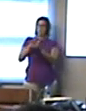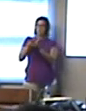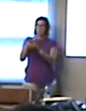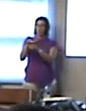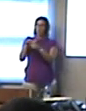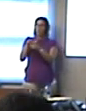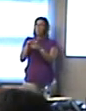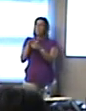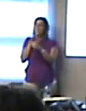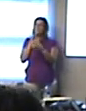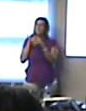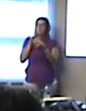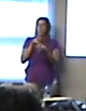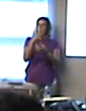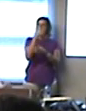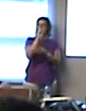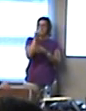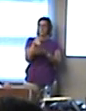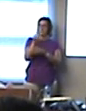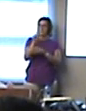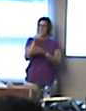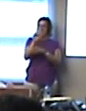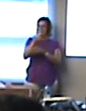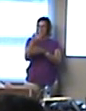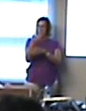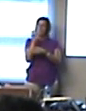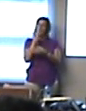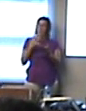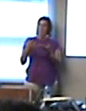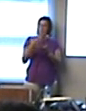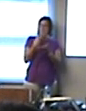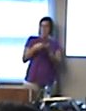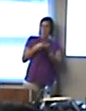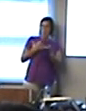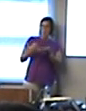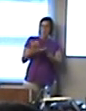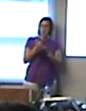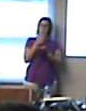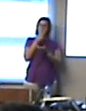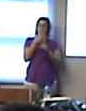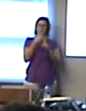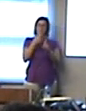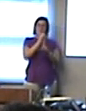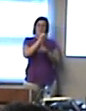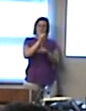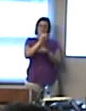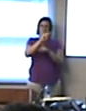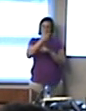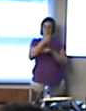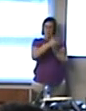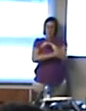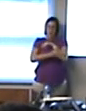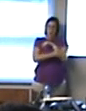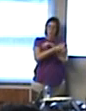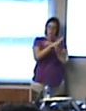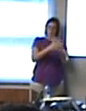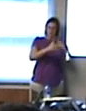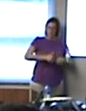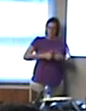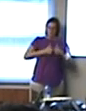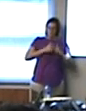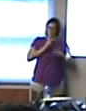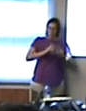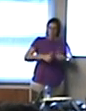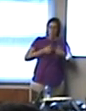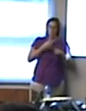retail sales tax. The revenue from this same county school sales tax will be generated from Sangamon County residents. And more importantly,